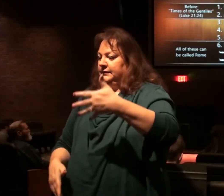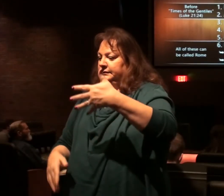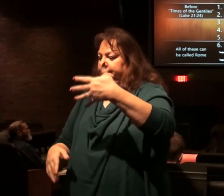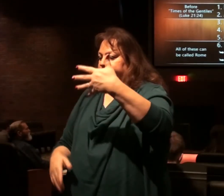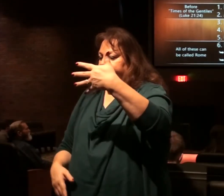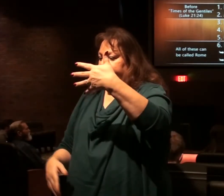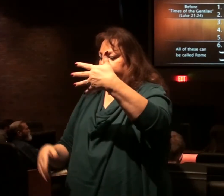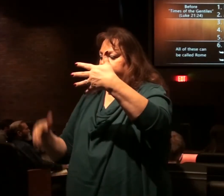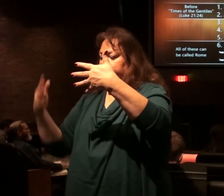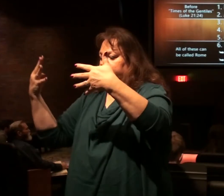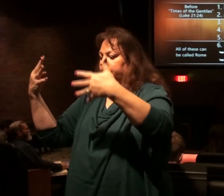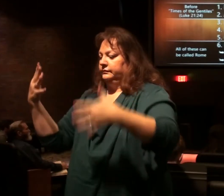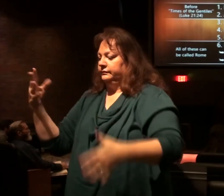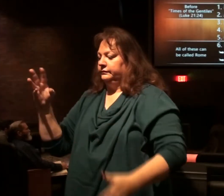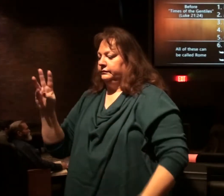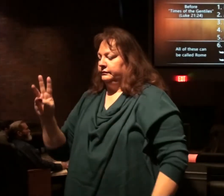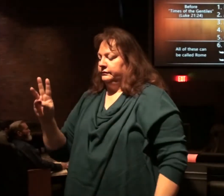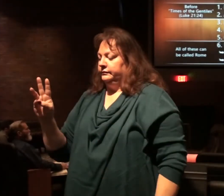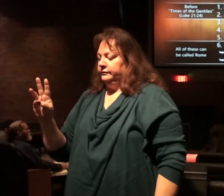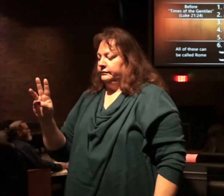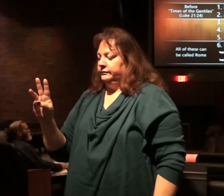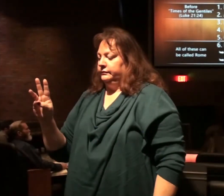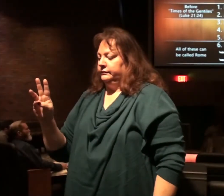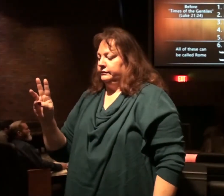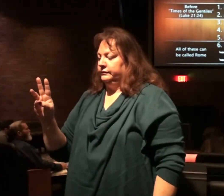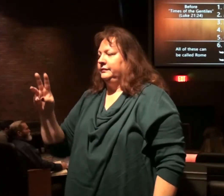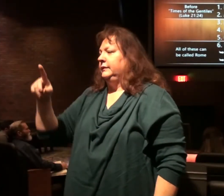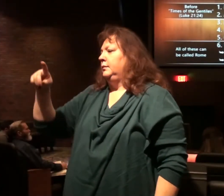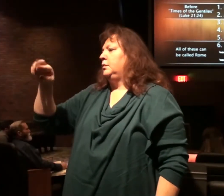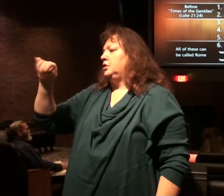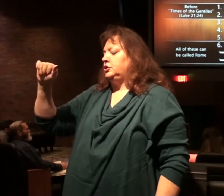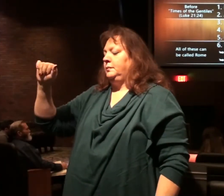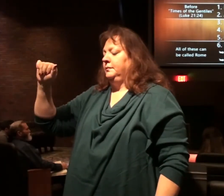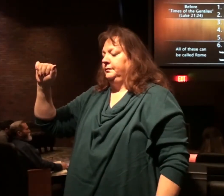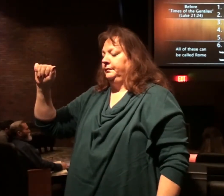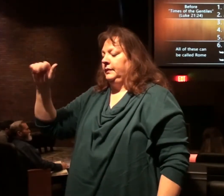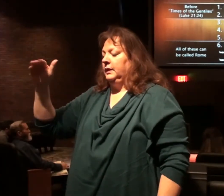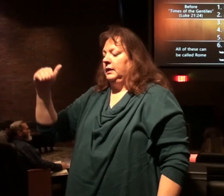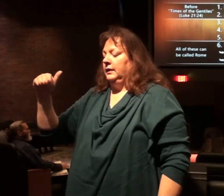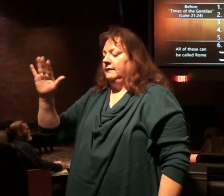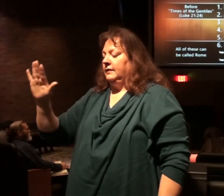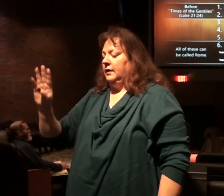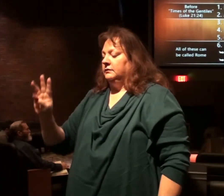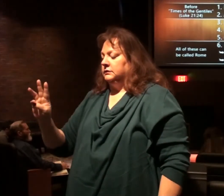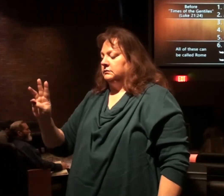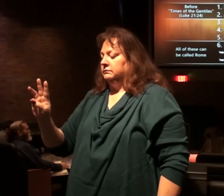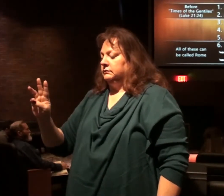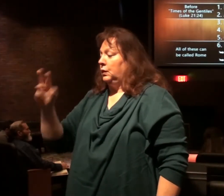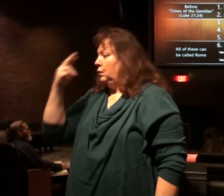Babylon, Persia, Medo-Persia, and Persia become dominant, and Greece and Rome.